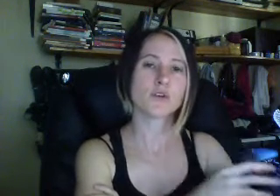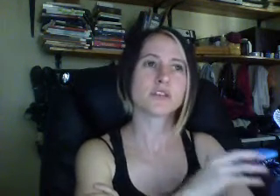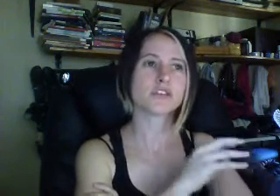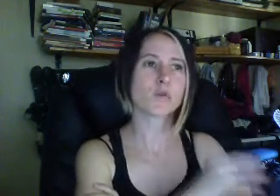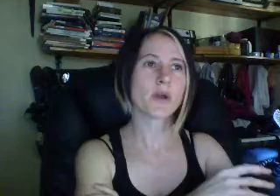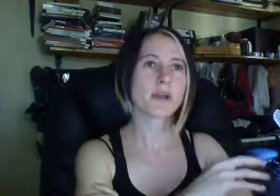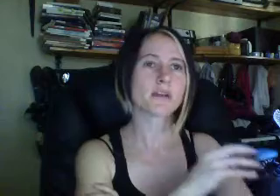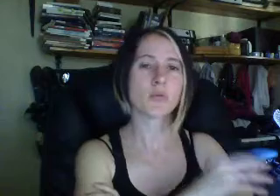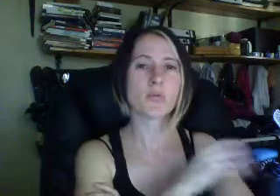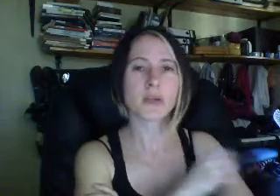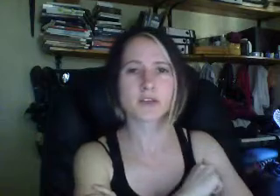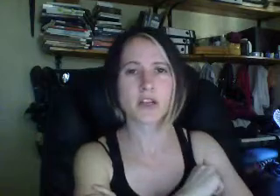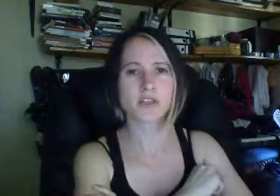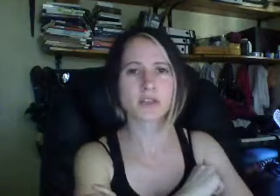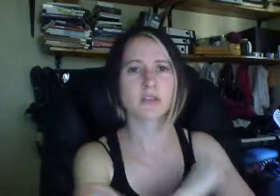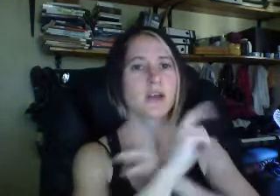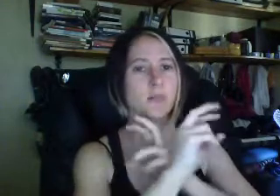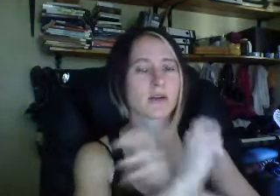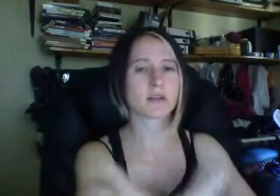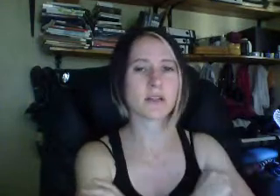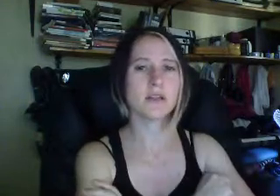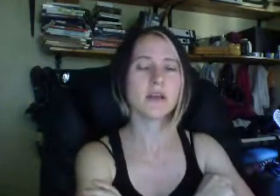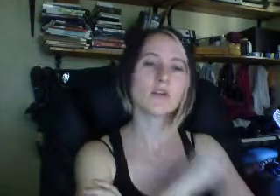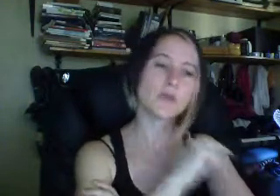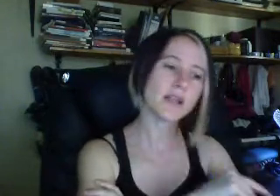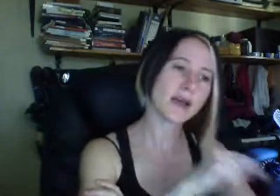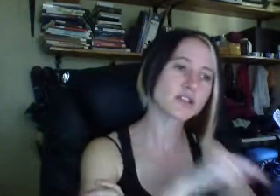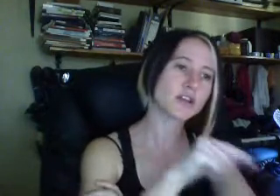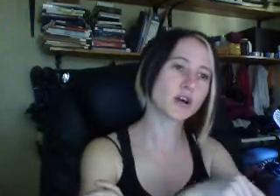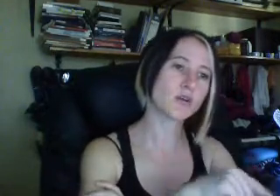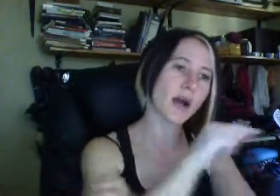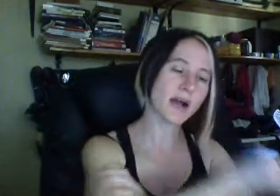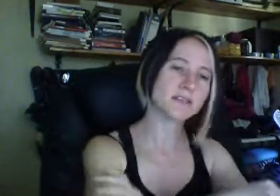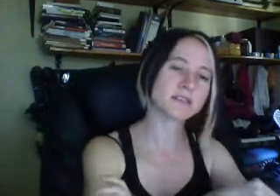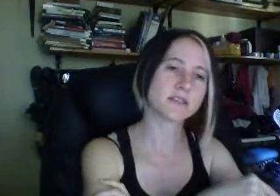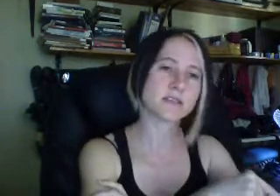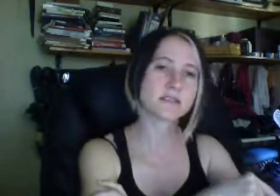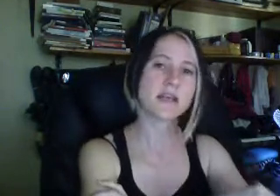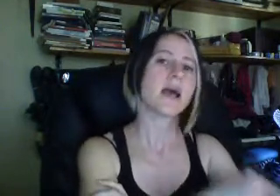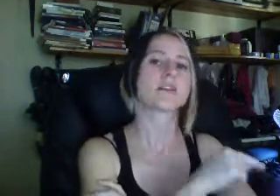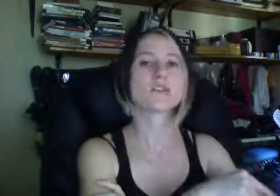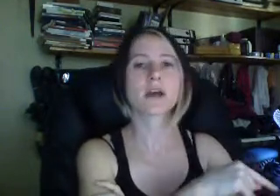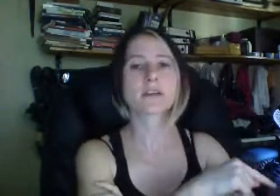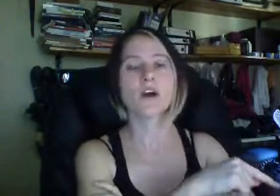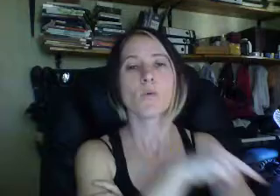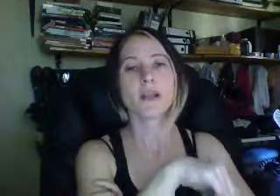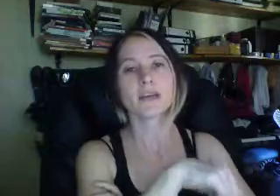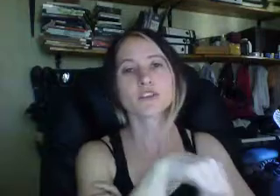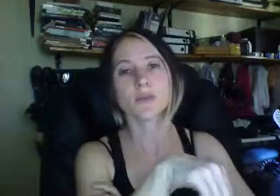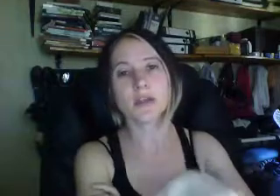is enjoying double penetration, apparently, really actually go behind the scenes and look at what has to be